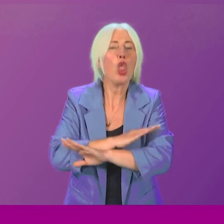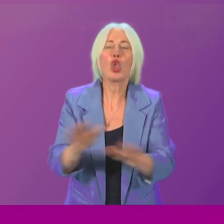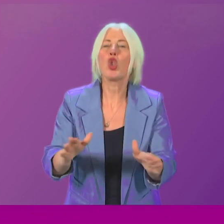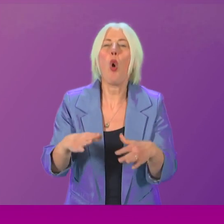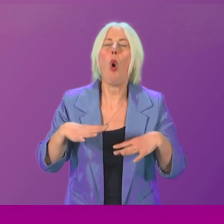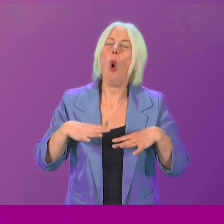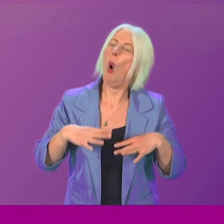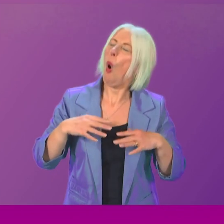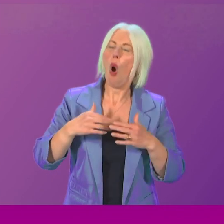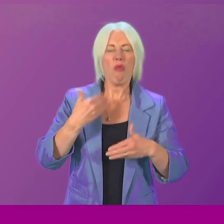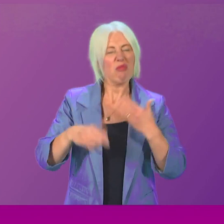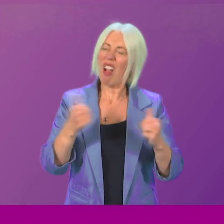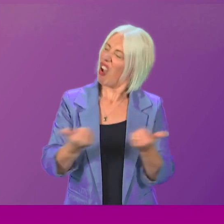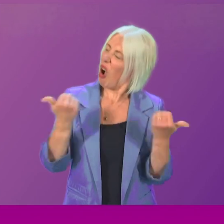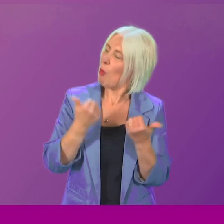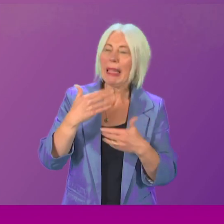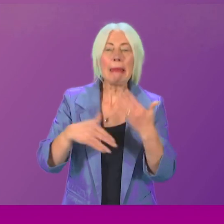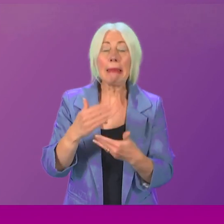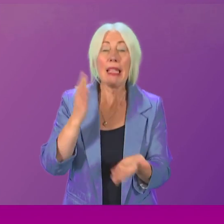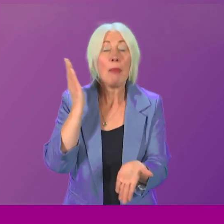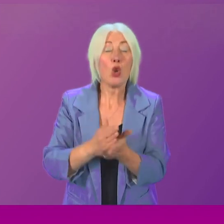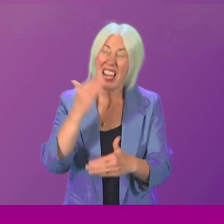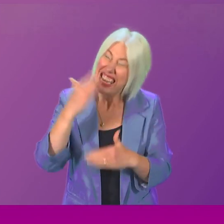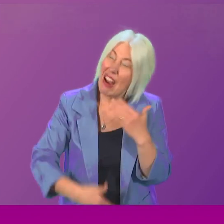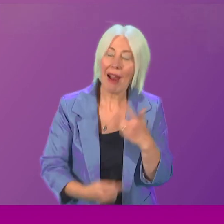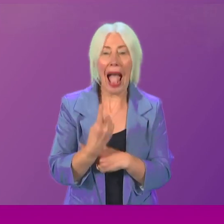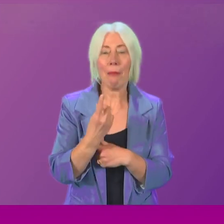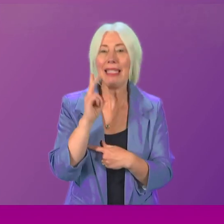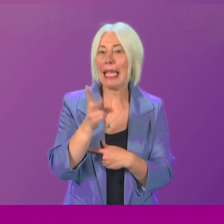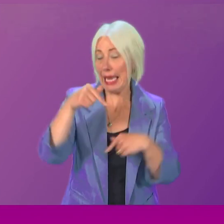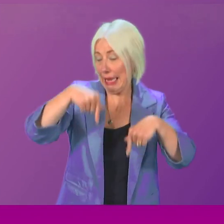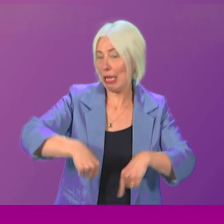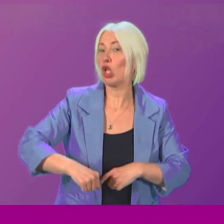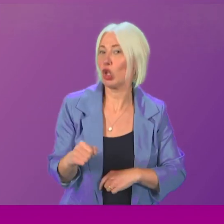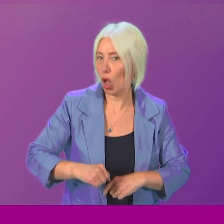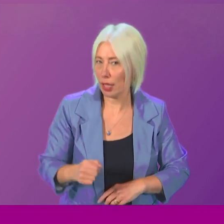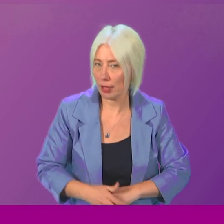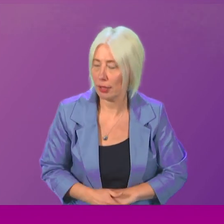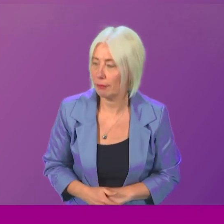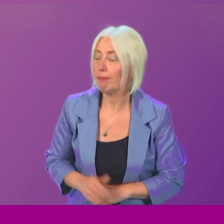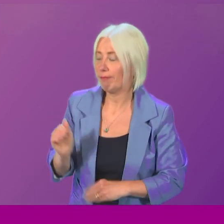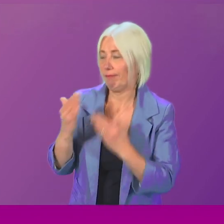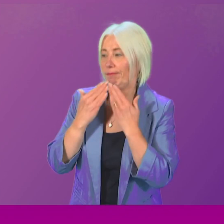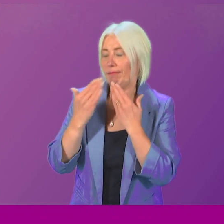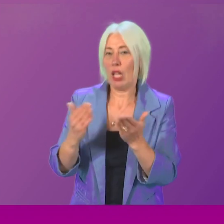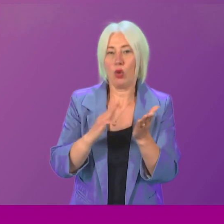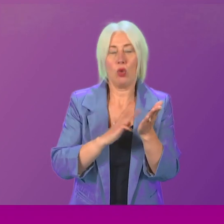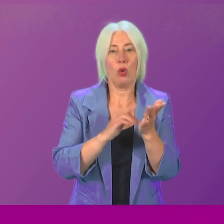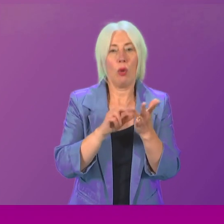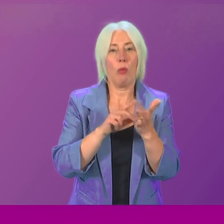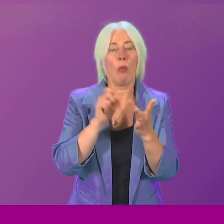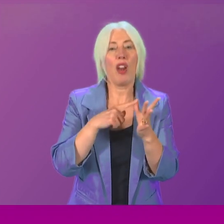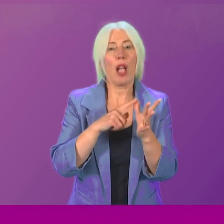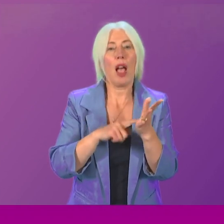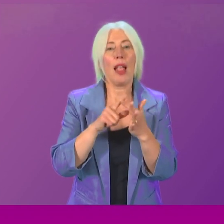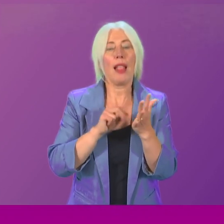never again can something like this happen in Scotland? First Minister. Can I thank Mona Clennan for that question and for all she has